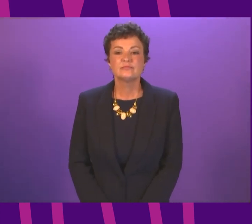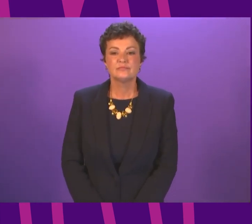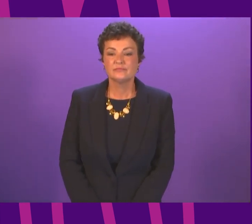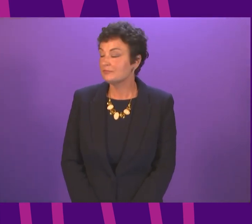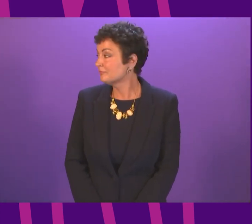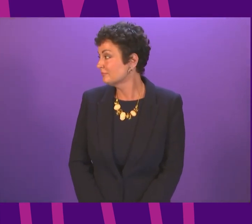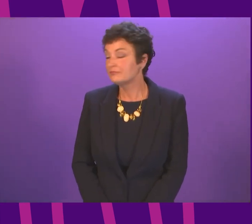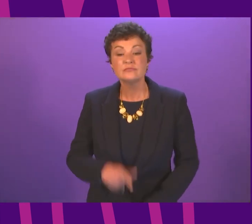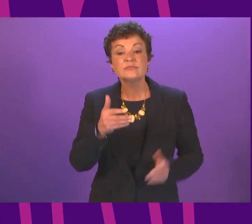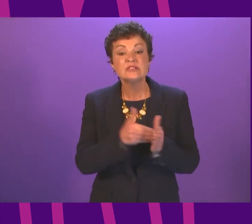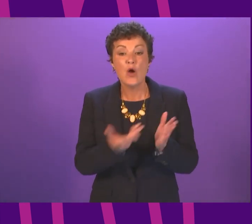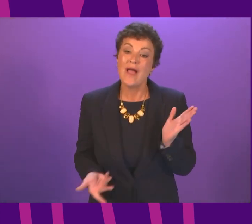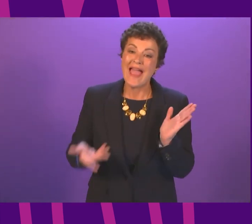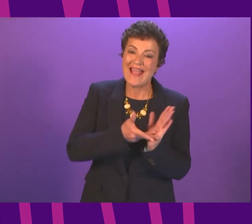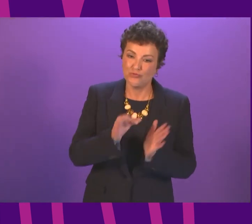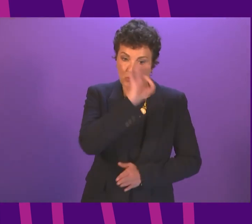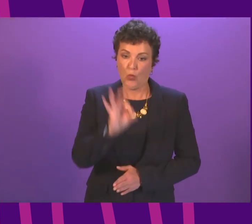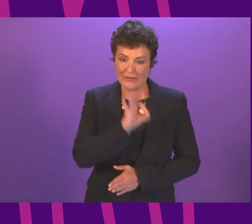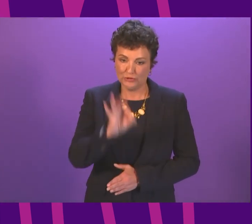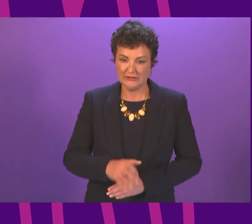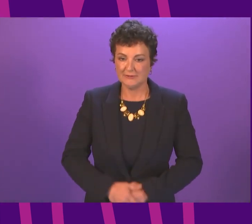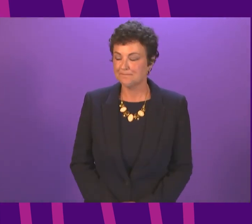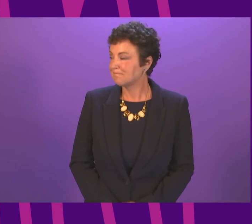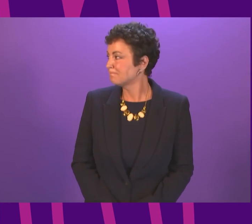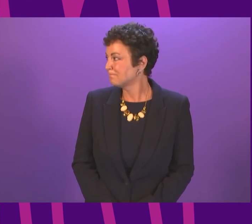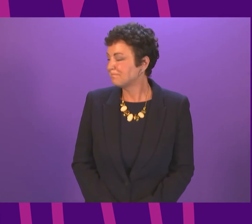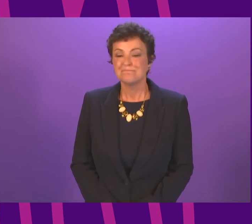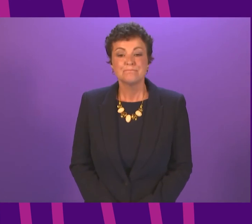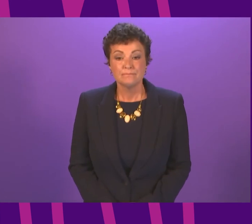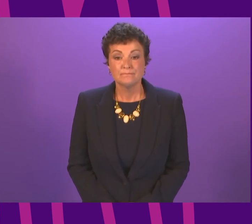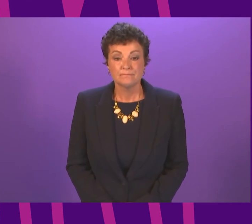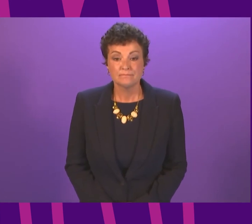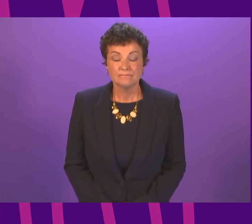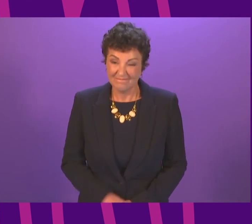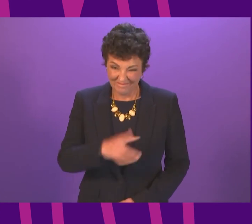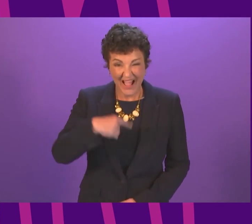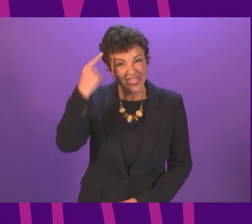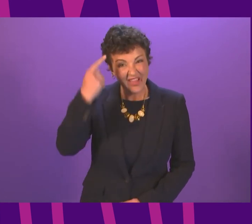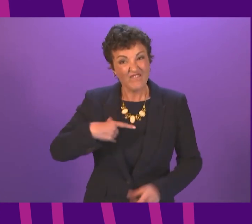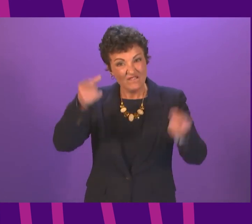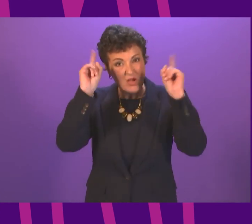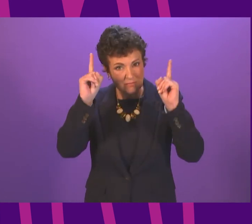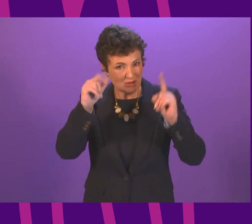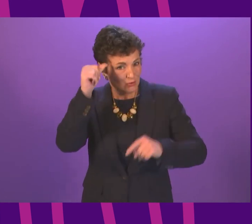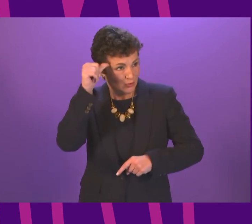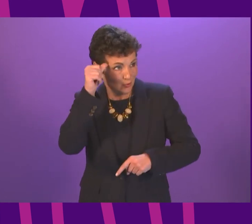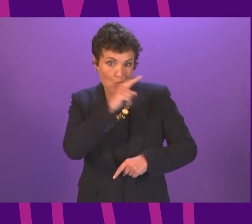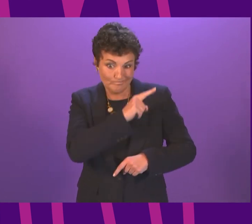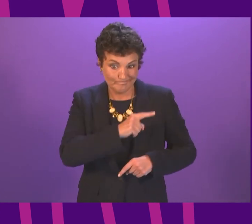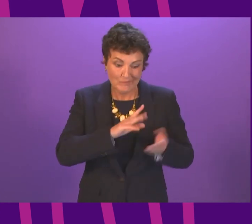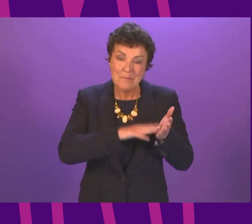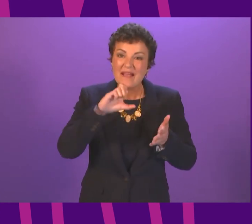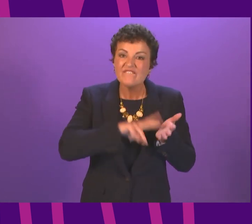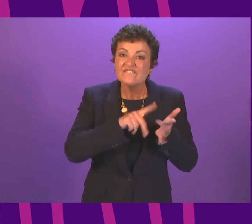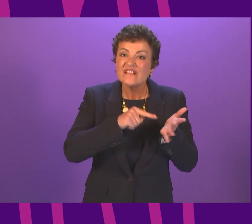call John Mason to be followed by Liam Kerr. Thank you very much. I think the First Minister will be aware of Plaidus McVitie's plan to close